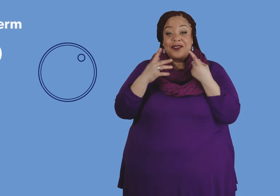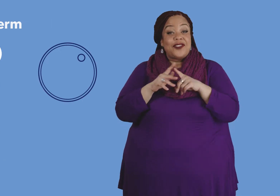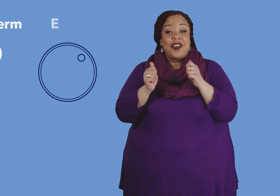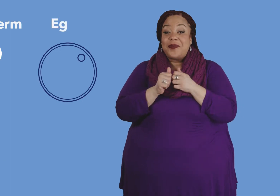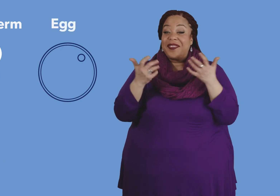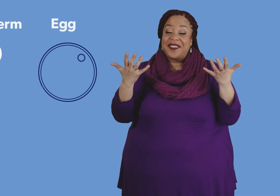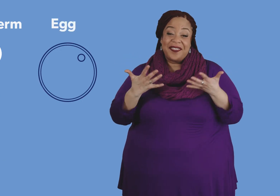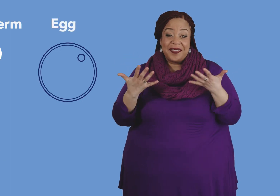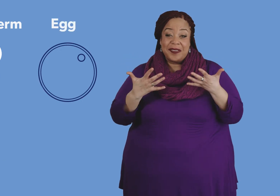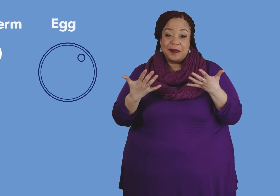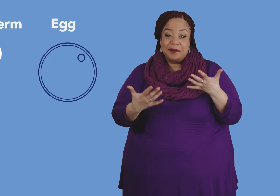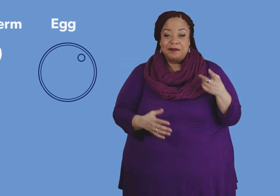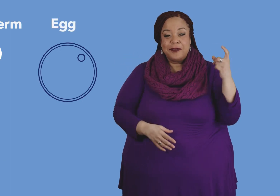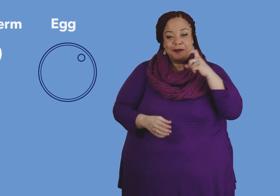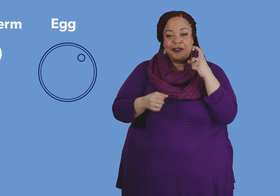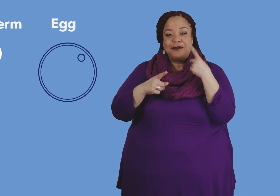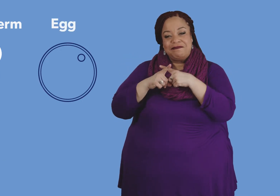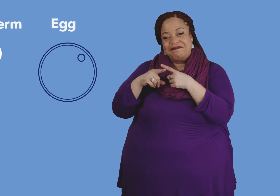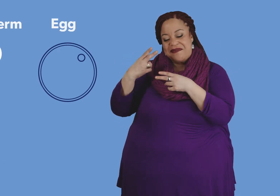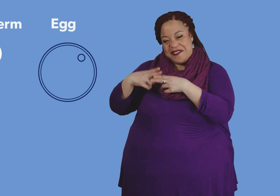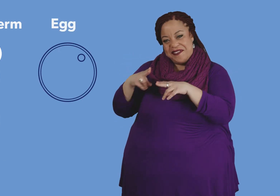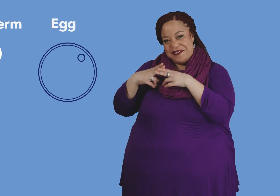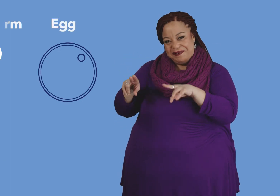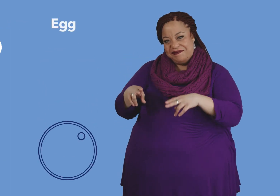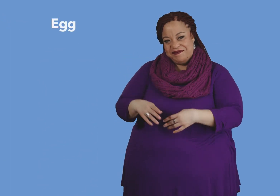It all starts with a sperm and an egg.